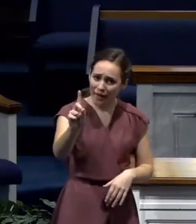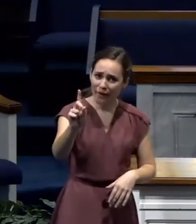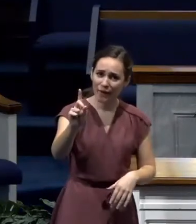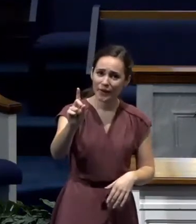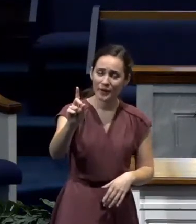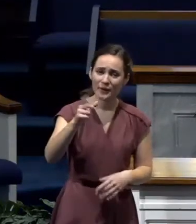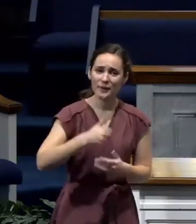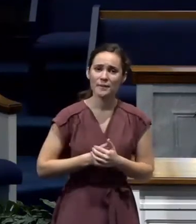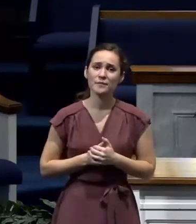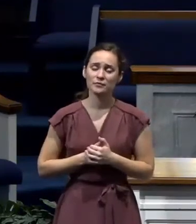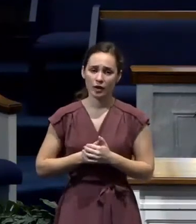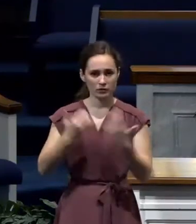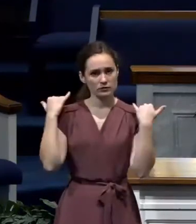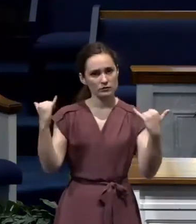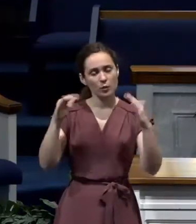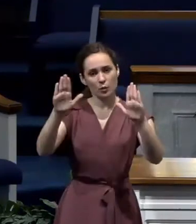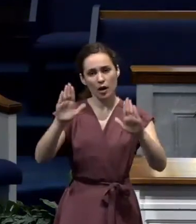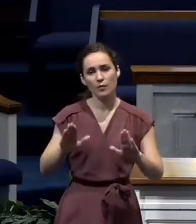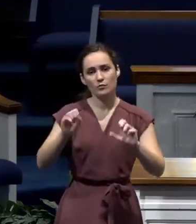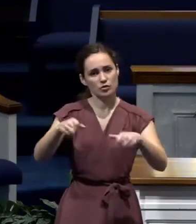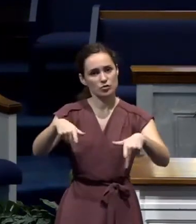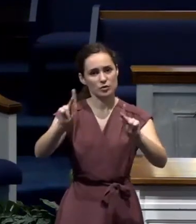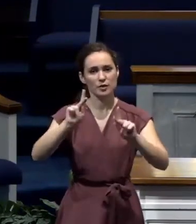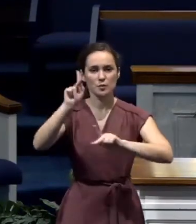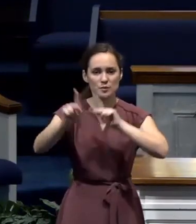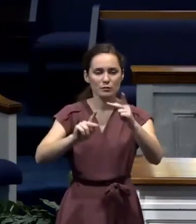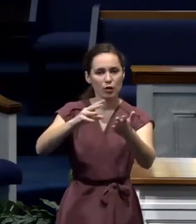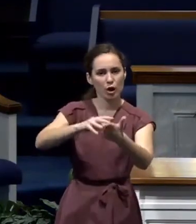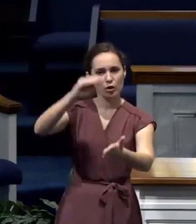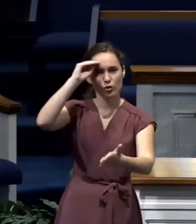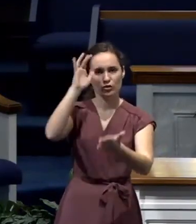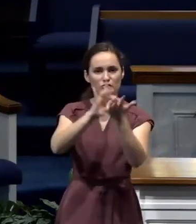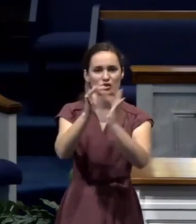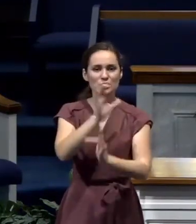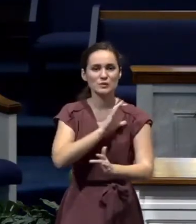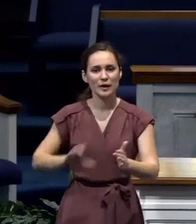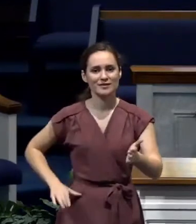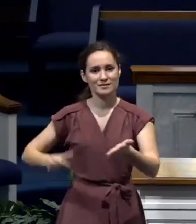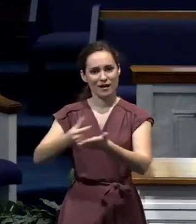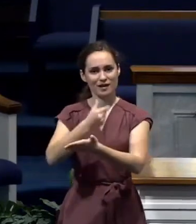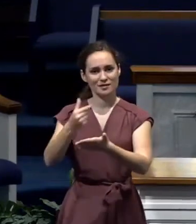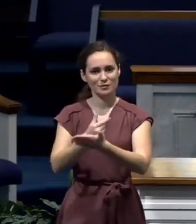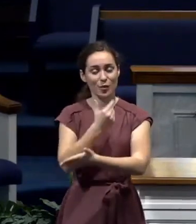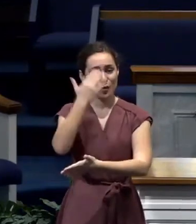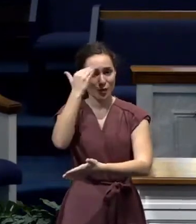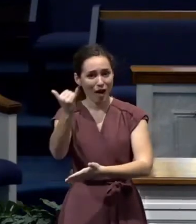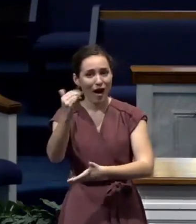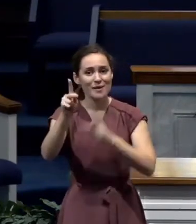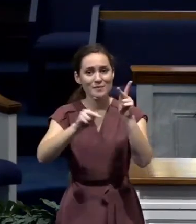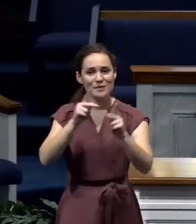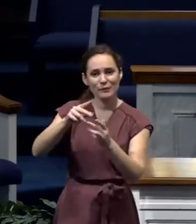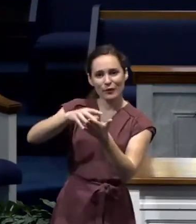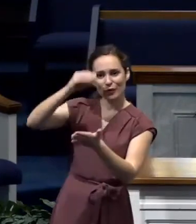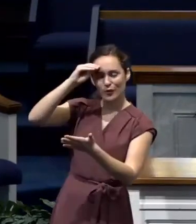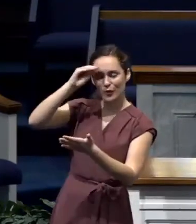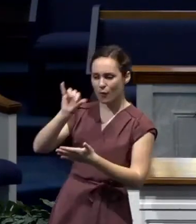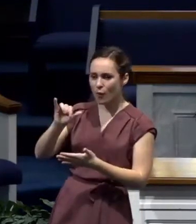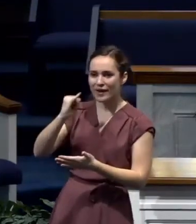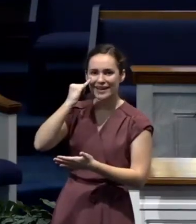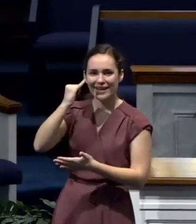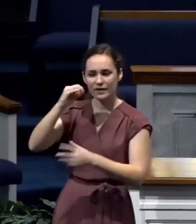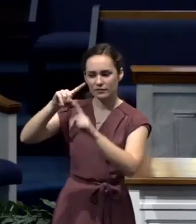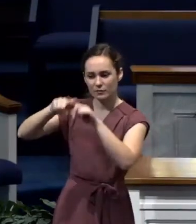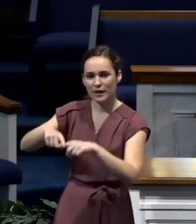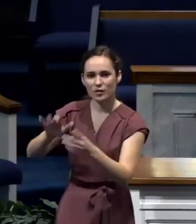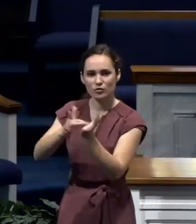to learn the gospel of Jesus Christ, how that they can know that after death, they can have eternal life by putting their faith in the Lord Jesus Christ. And so